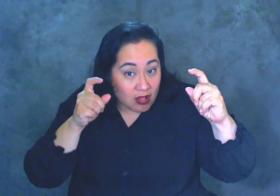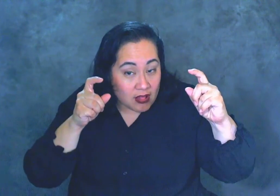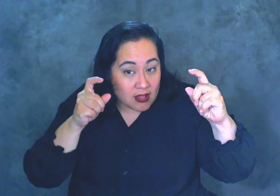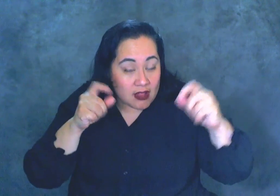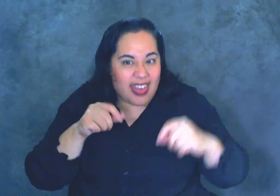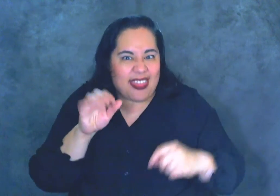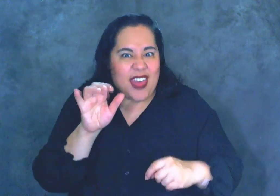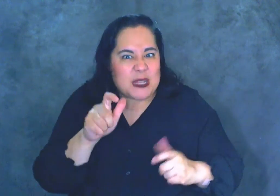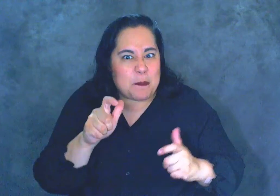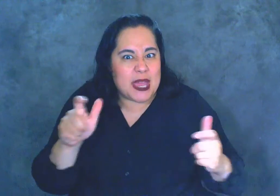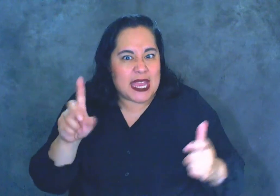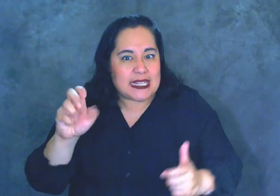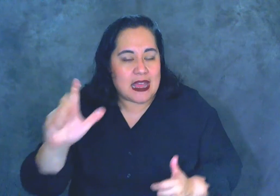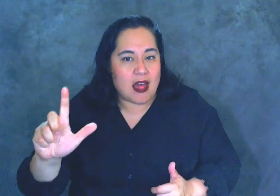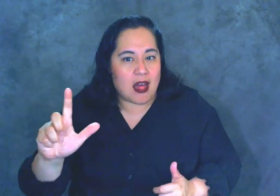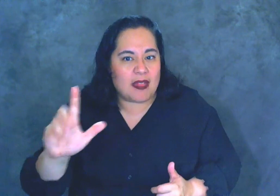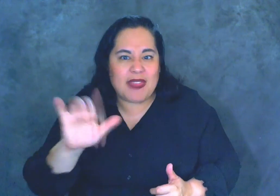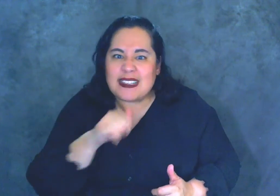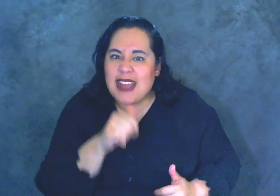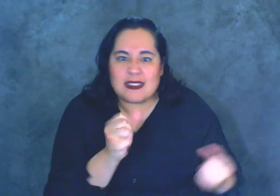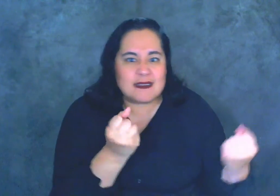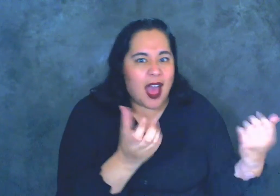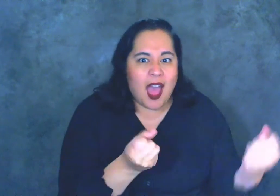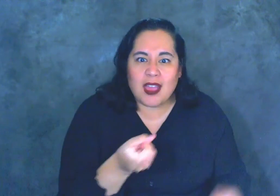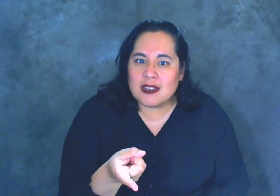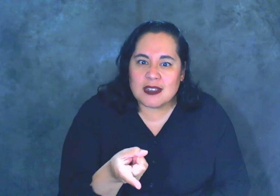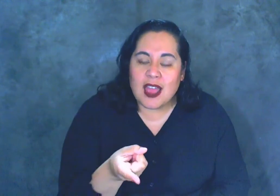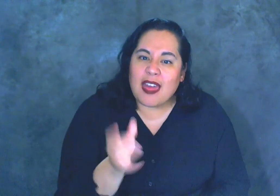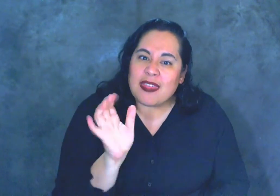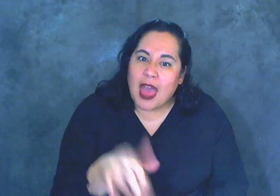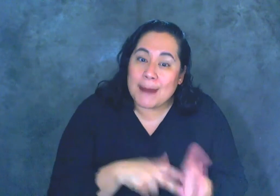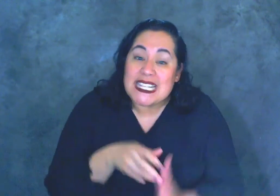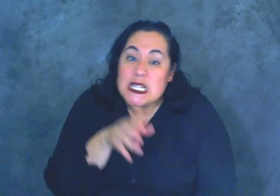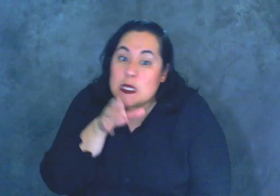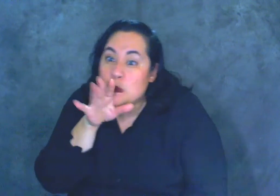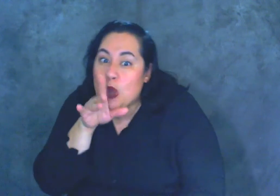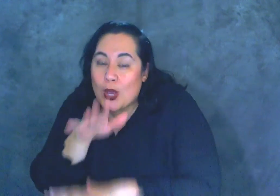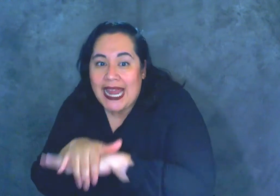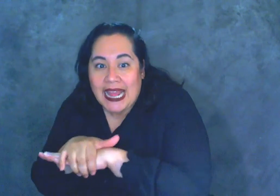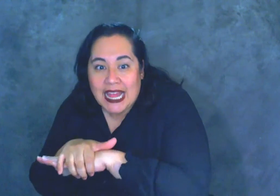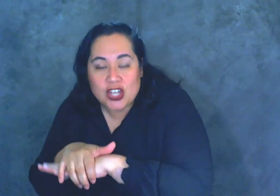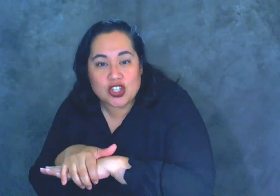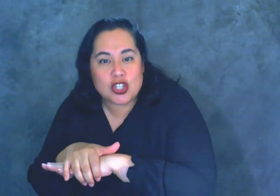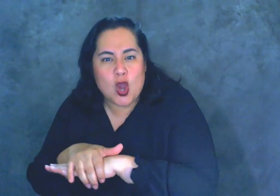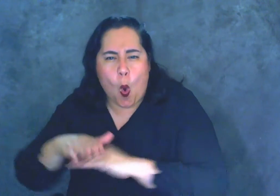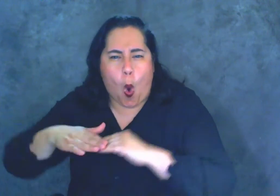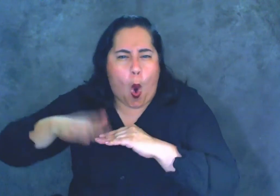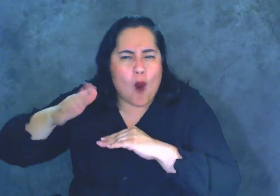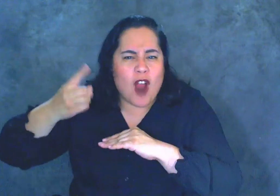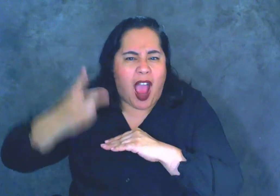That's a big deal. That's not even sign language. So that means in spoken English, over half of the message is